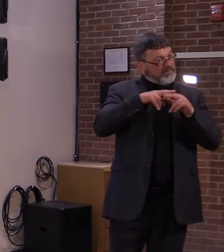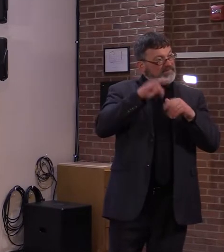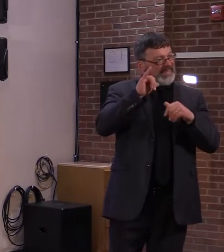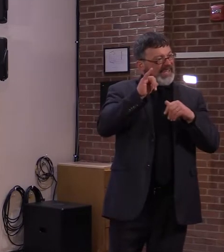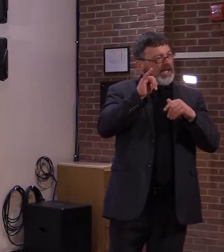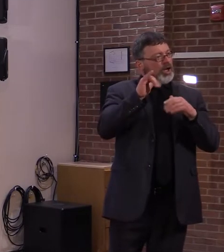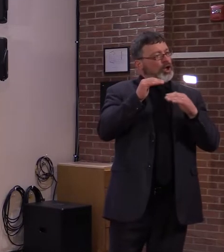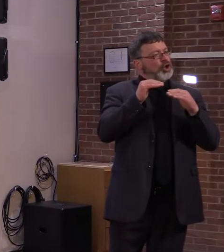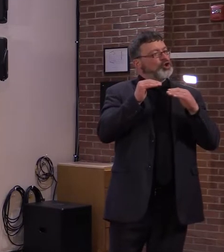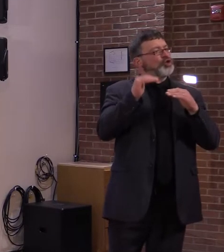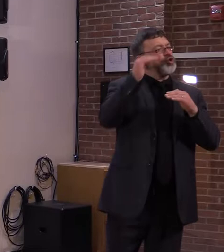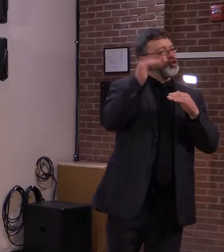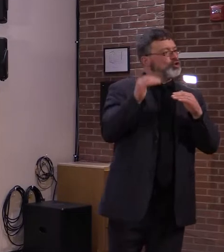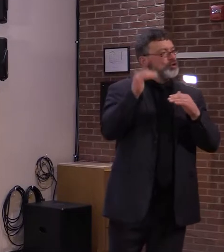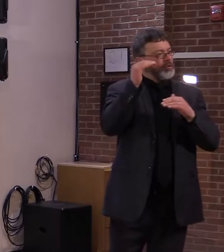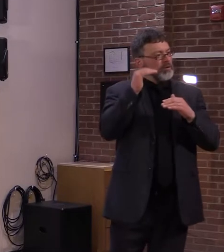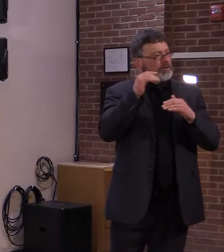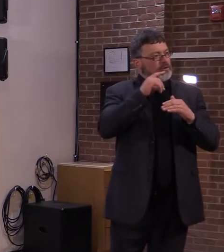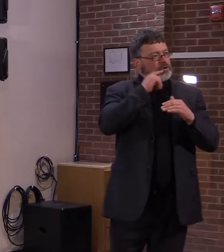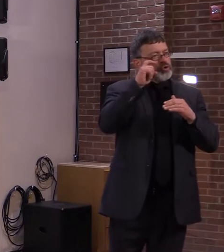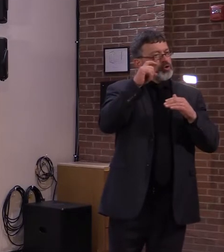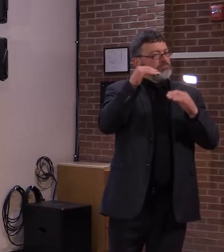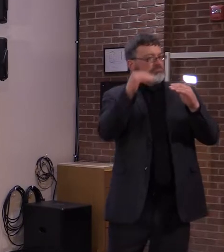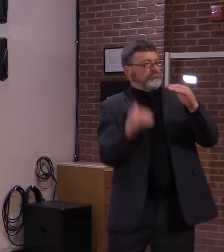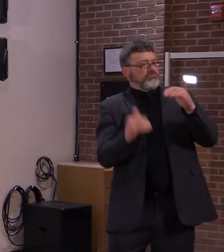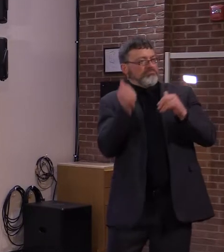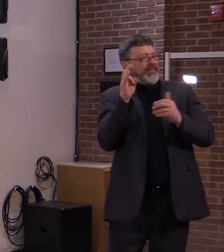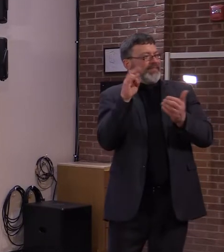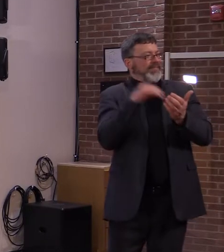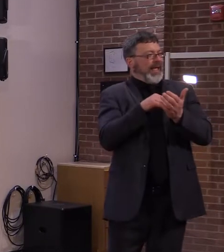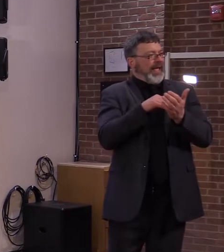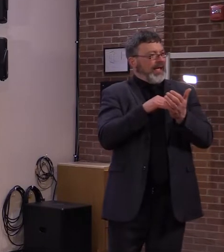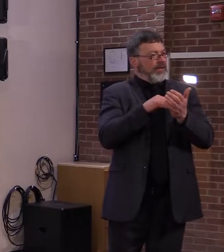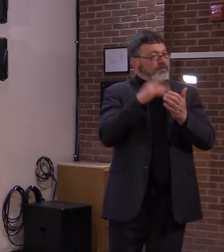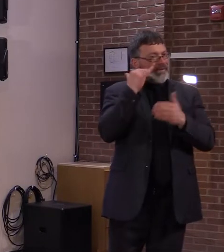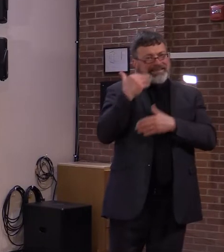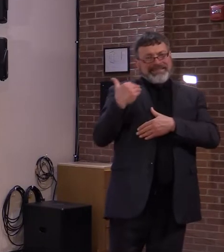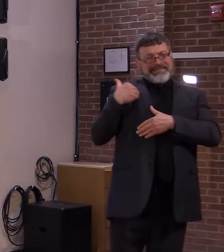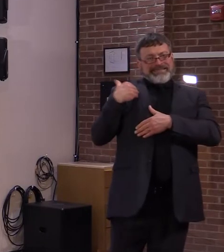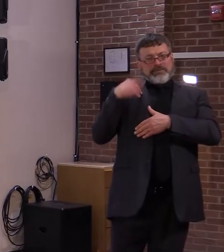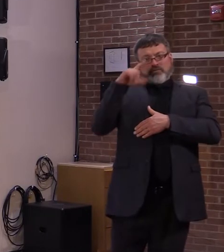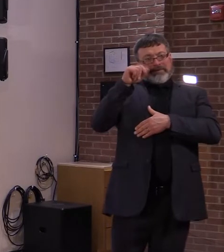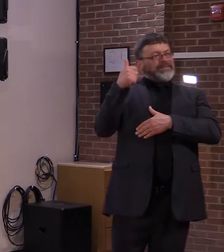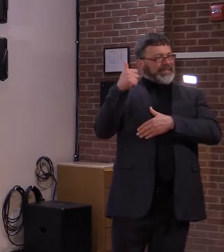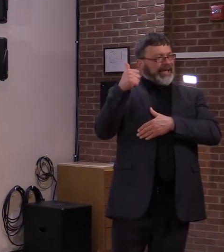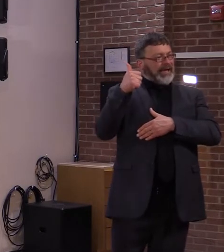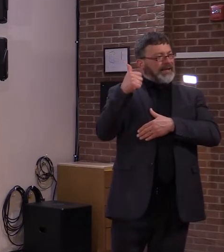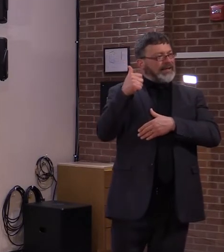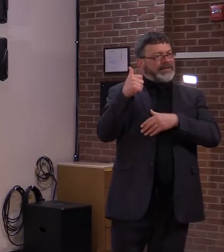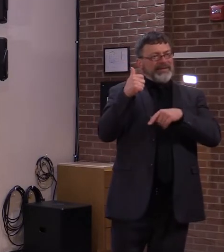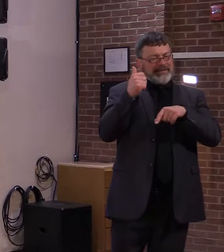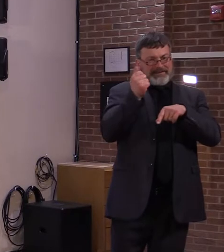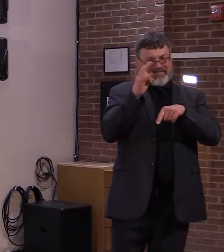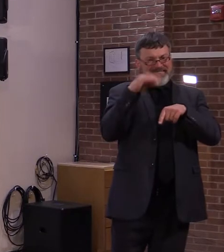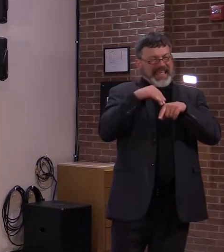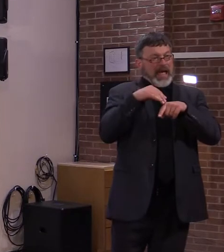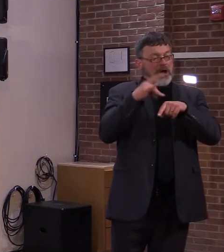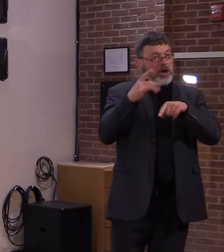much of a change could have come about so quickly within the last three or four years or has it just been a hidden increase?